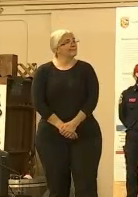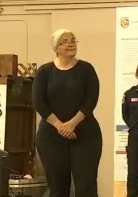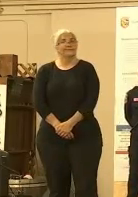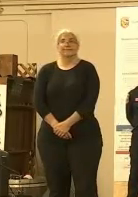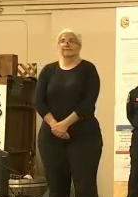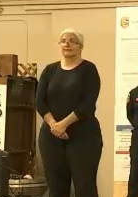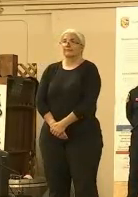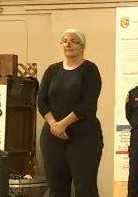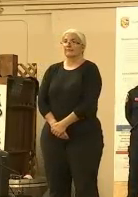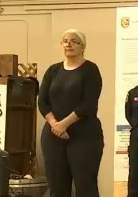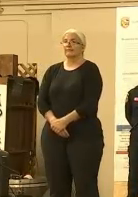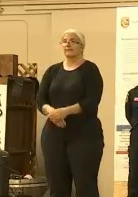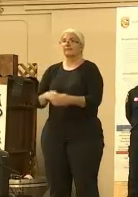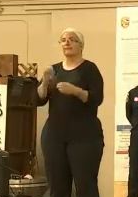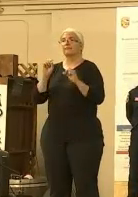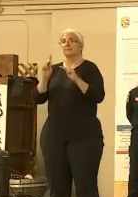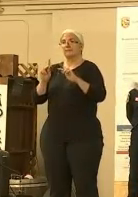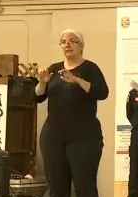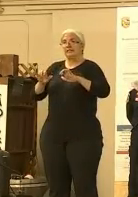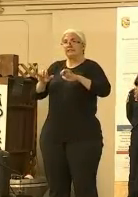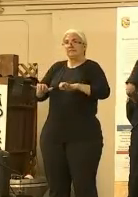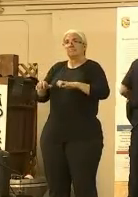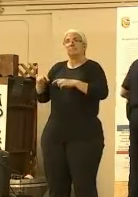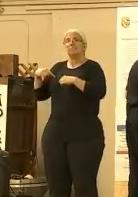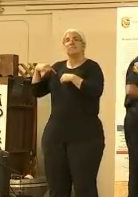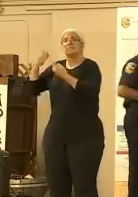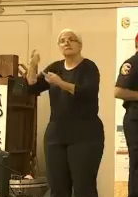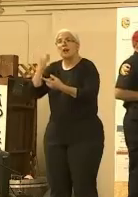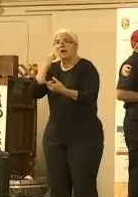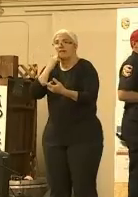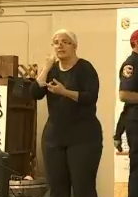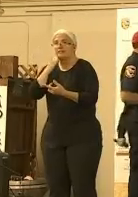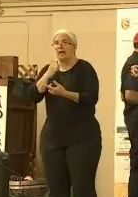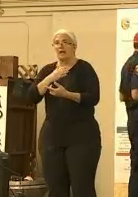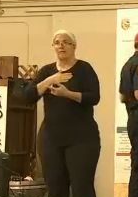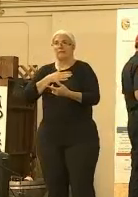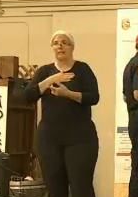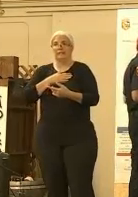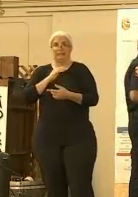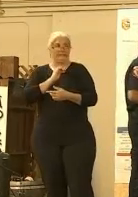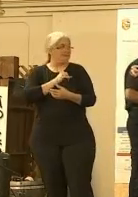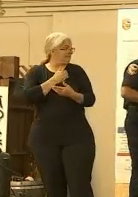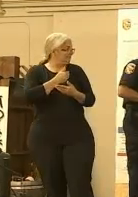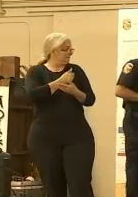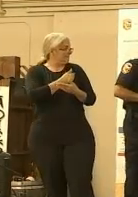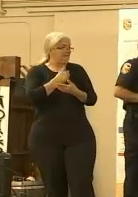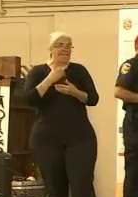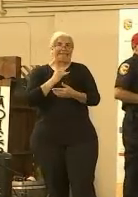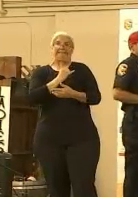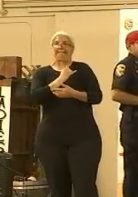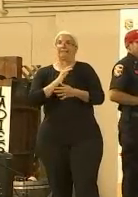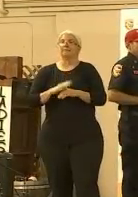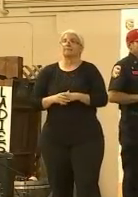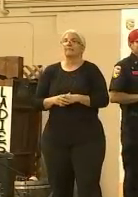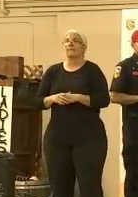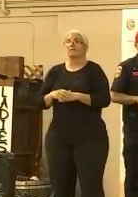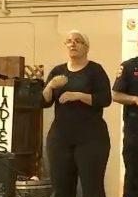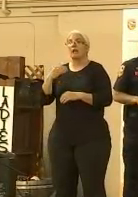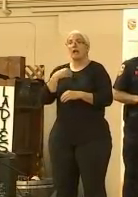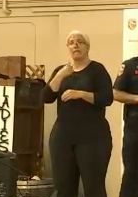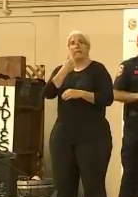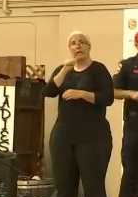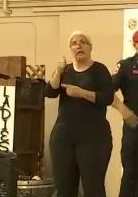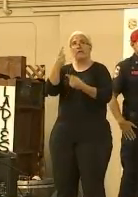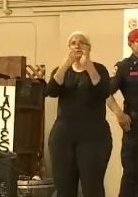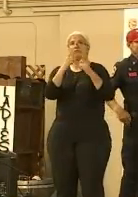Okay, as we've done each day, I'd like the IC to stay up close here, and we're going to turn over just a couple questions as they come up